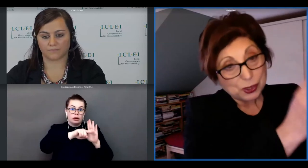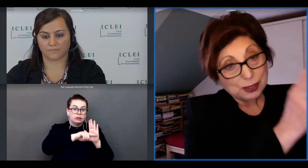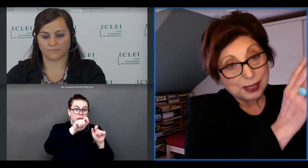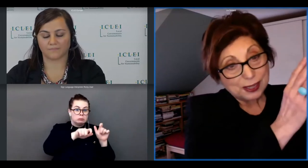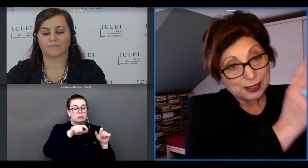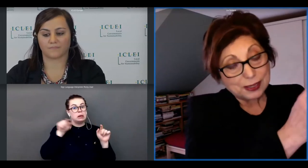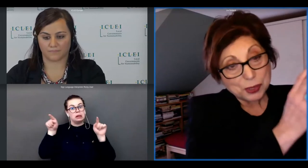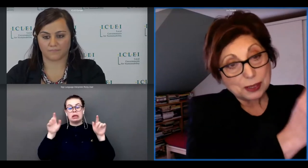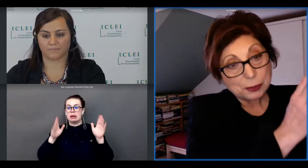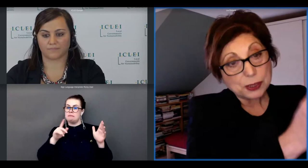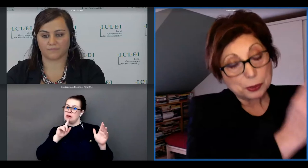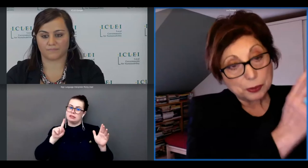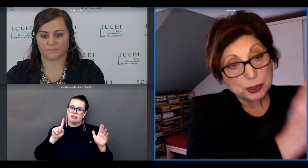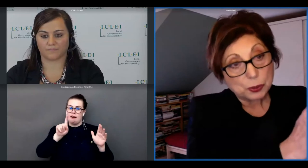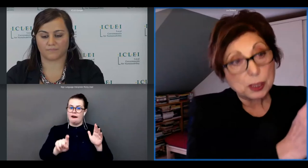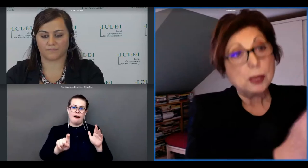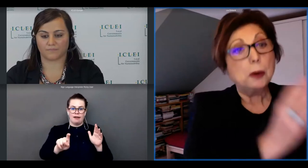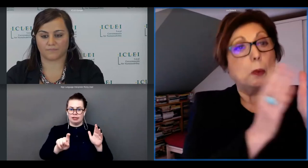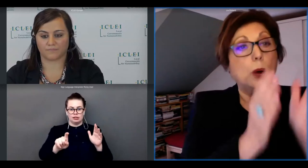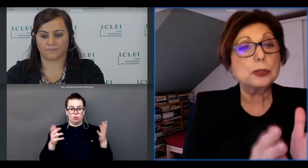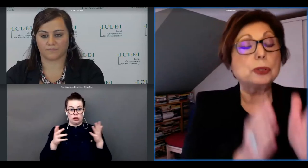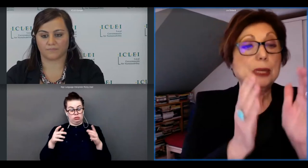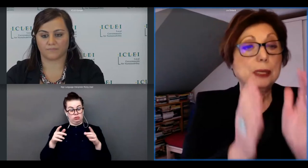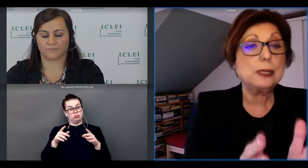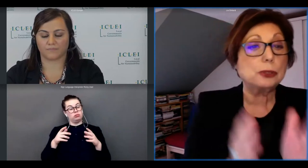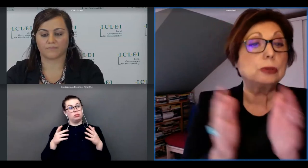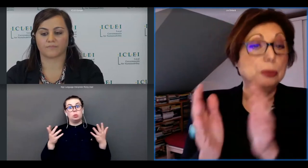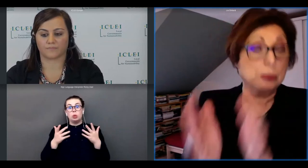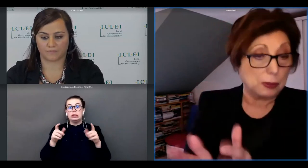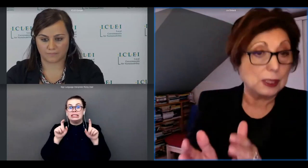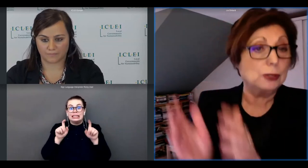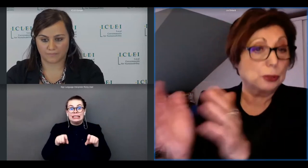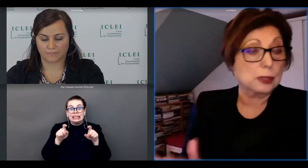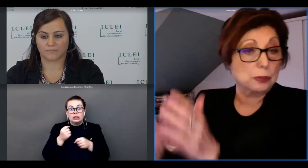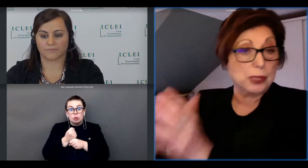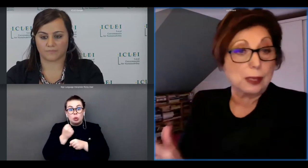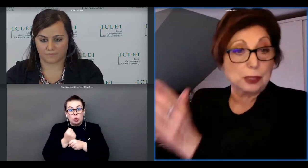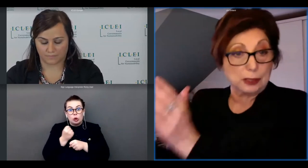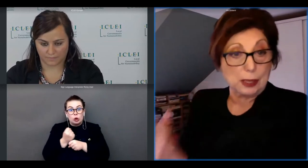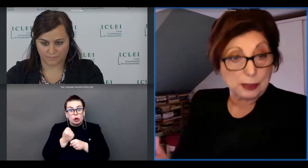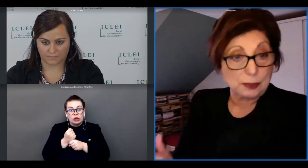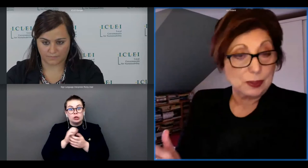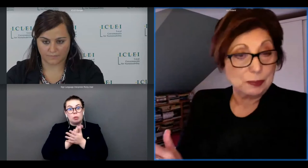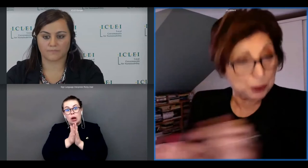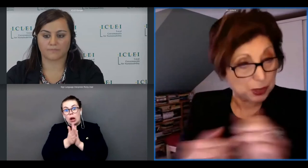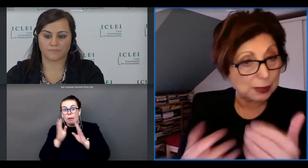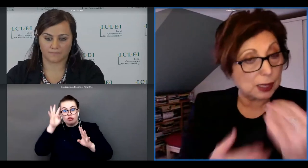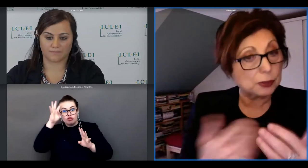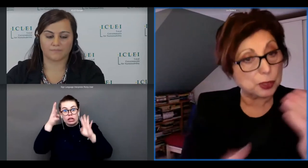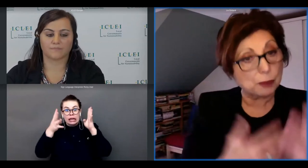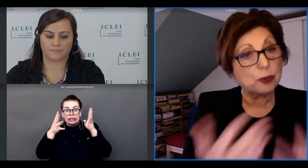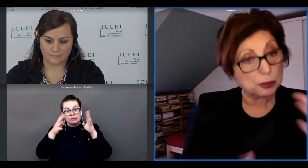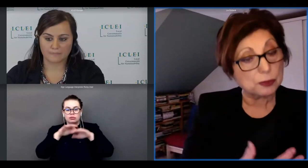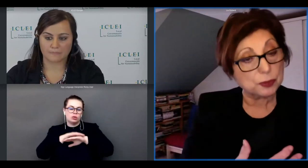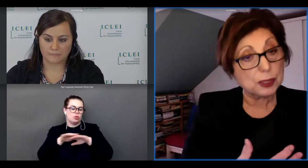original creative city question which was what do we need to do in order to become creative because that that